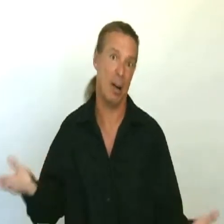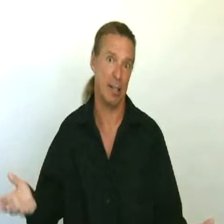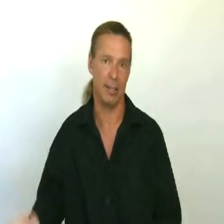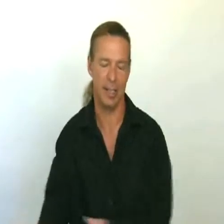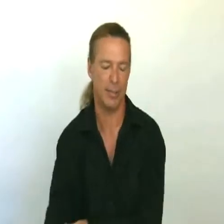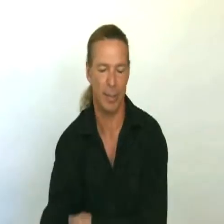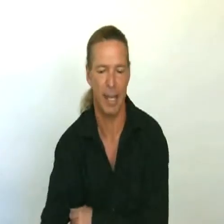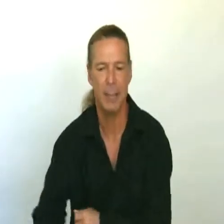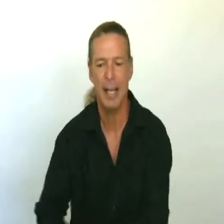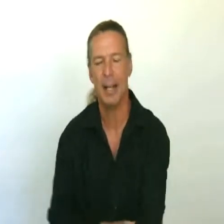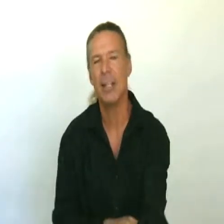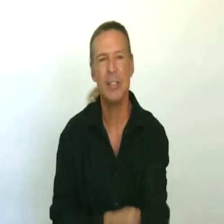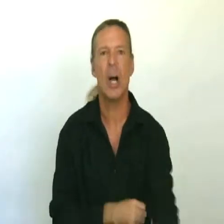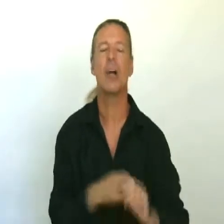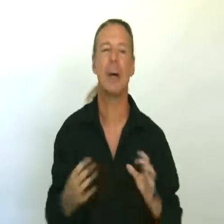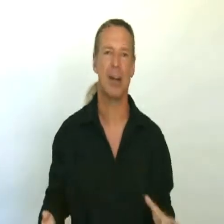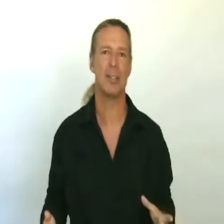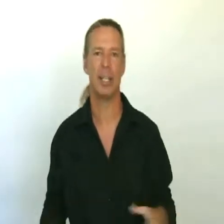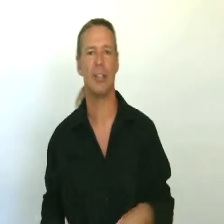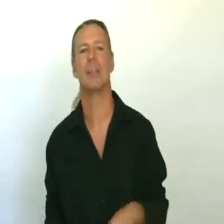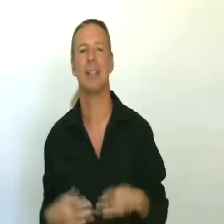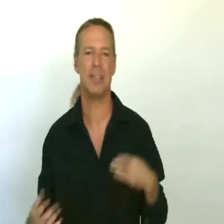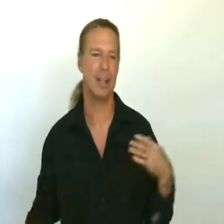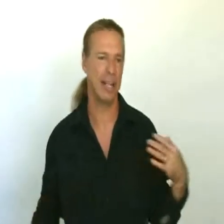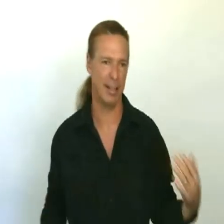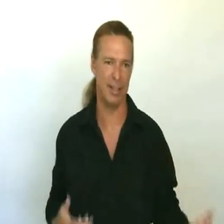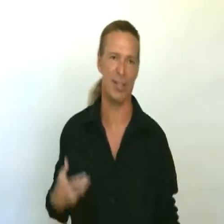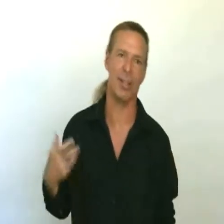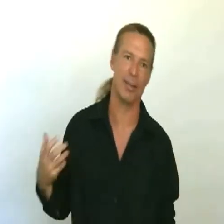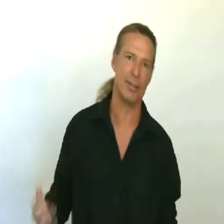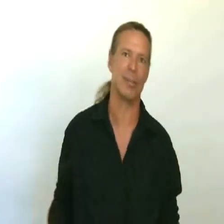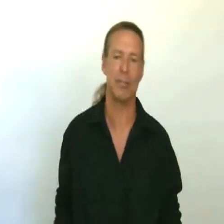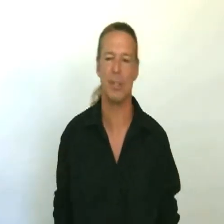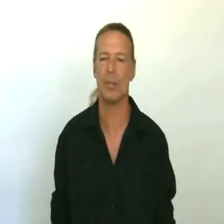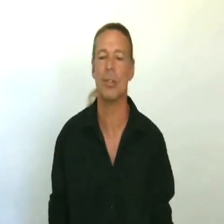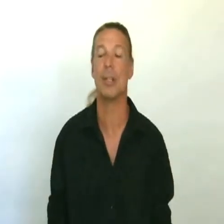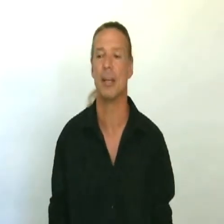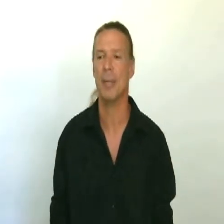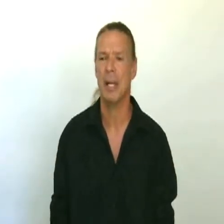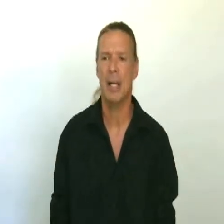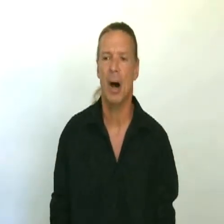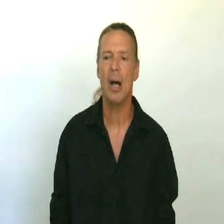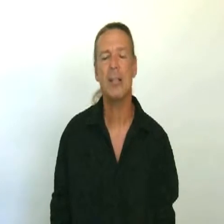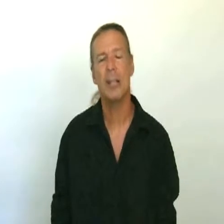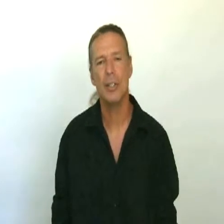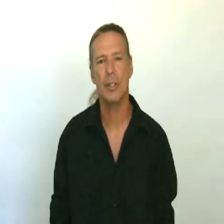oscillates, okay? Now let's talk about oscillation because, again, this is another sort of misunderstood thing. Oscillation,